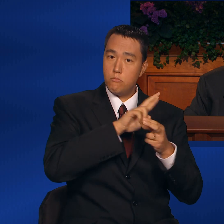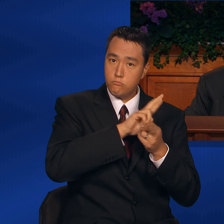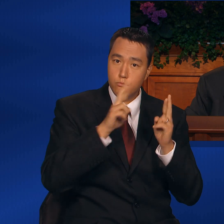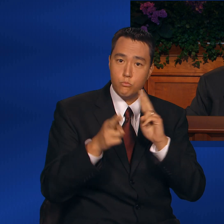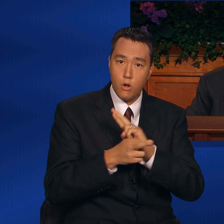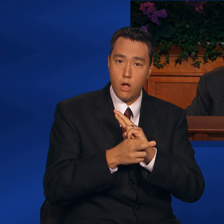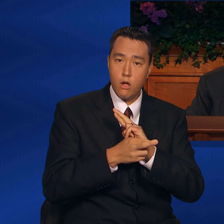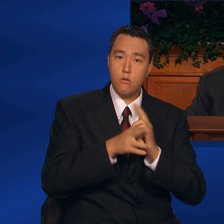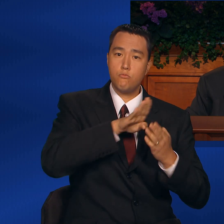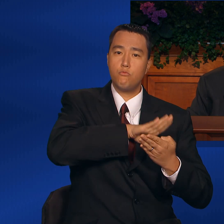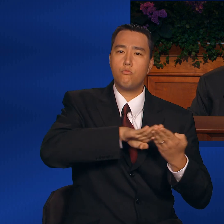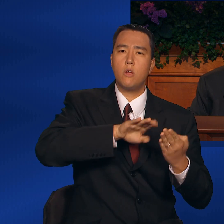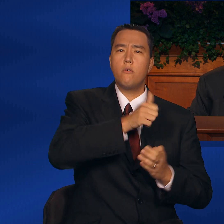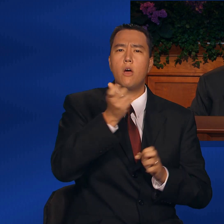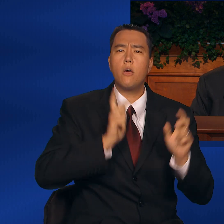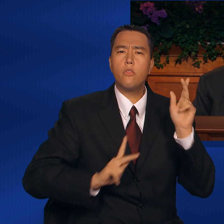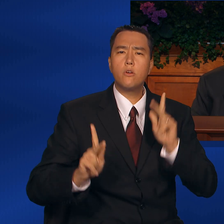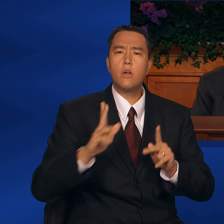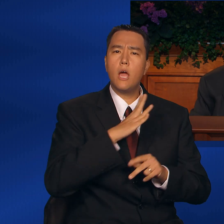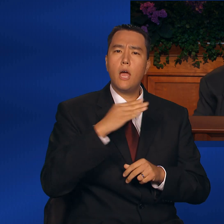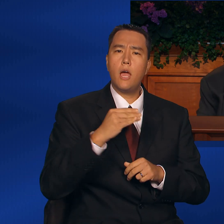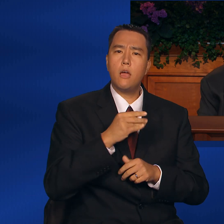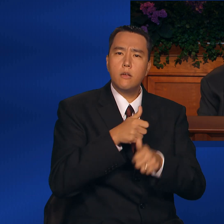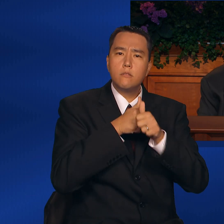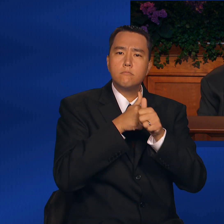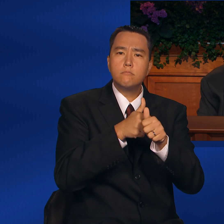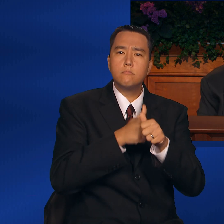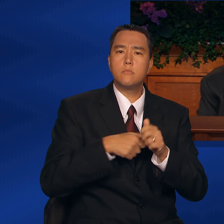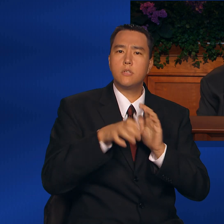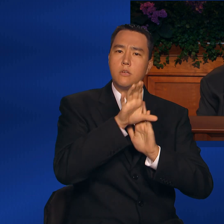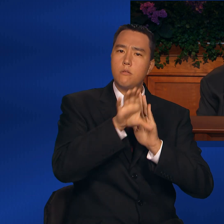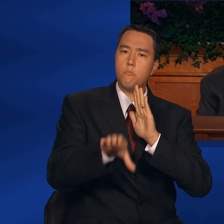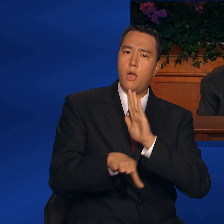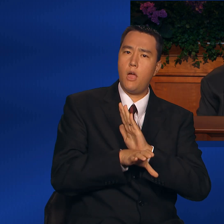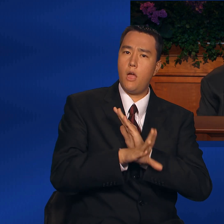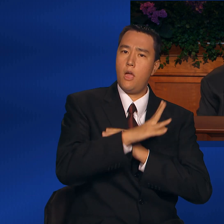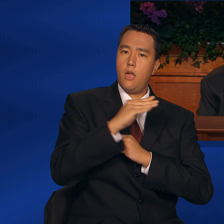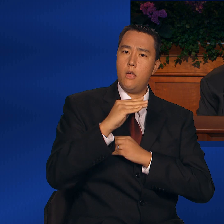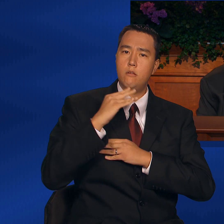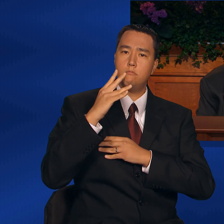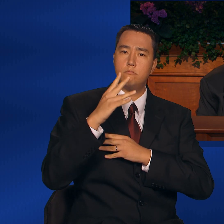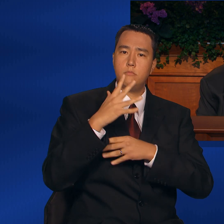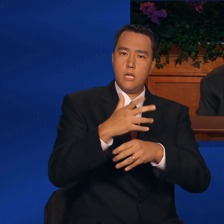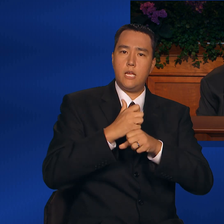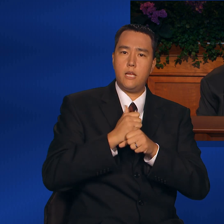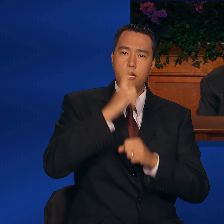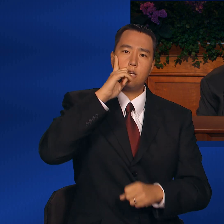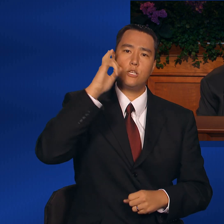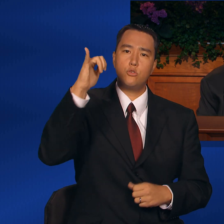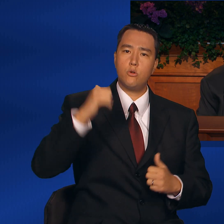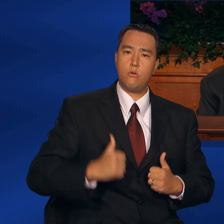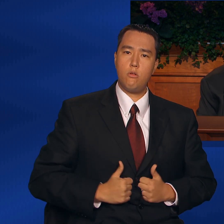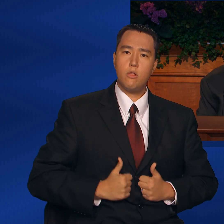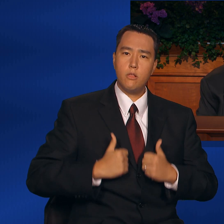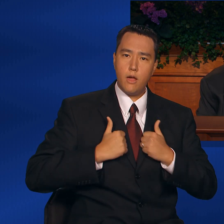forgive others, and keep the commandments and inherit eternal life.